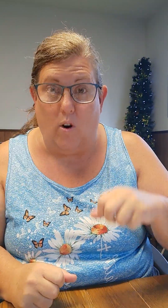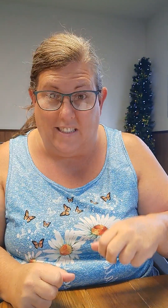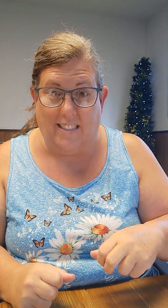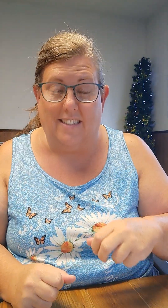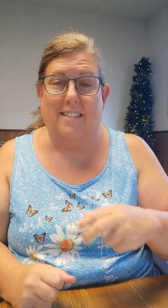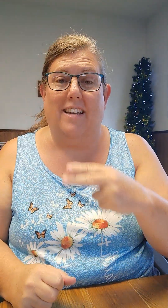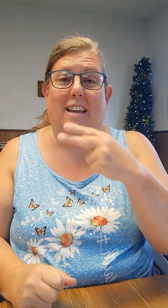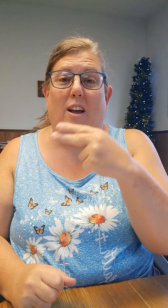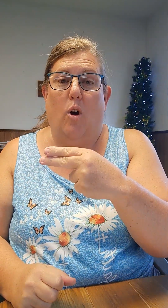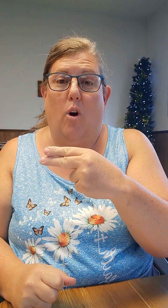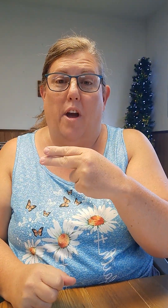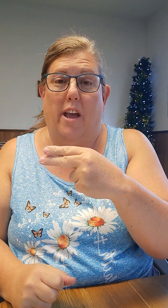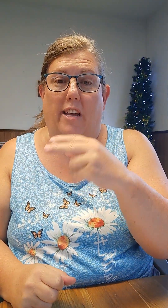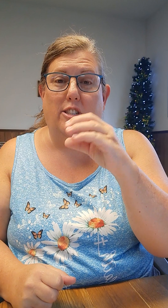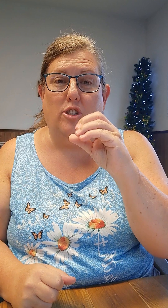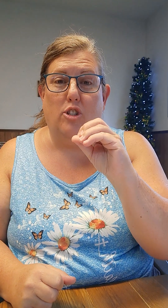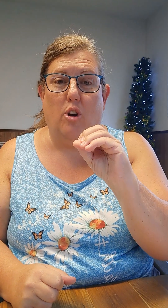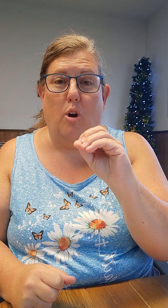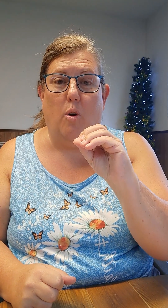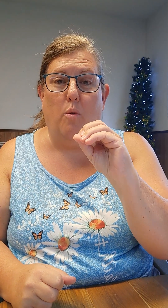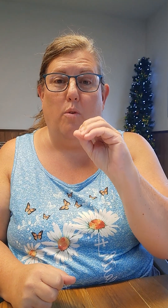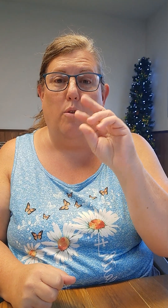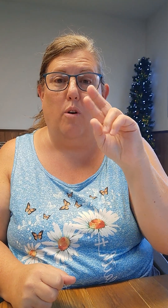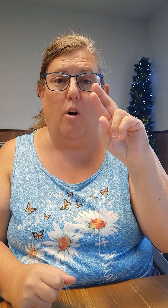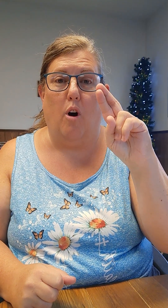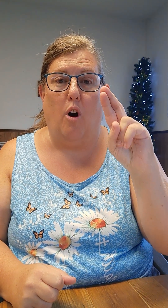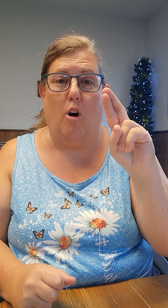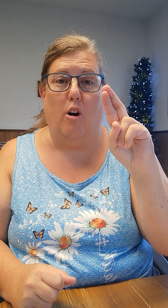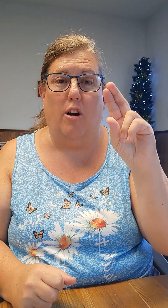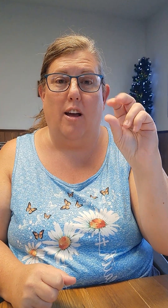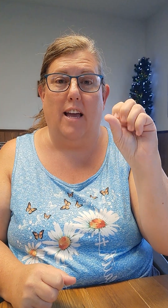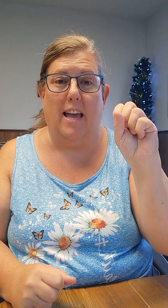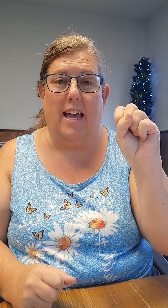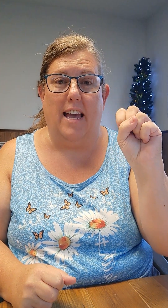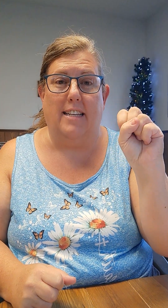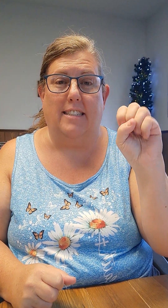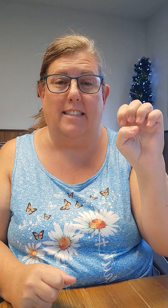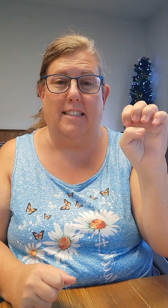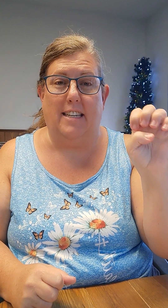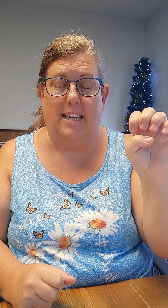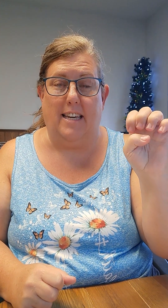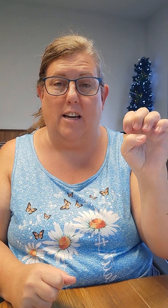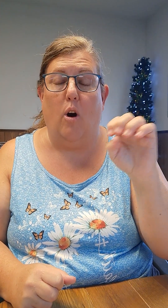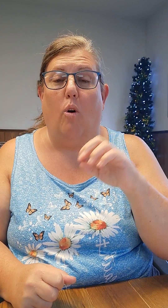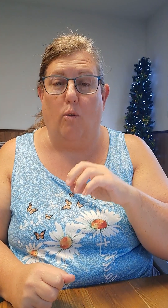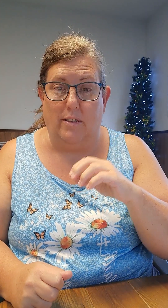horse. H-O-R-S-E. Horse.